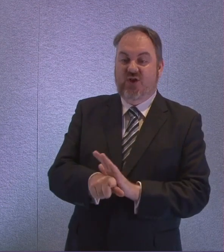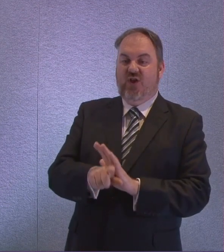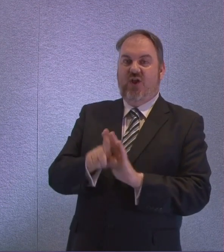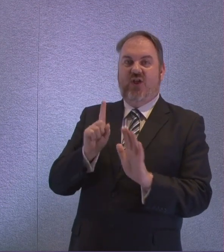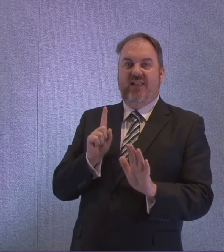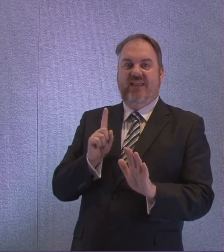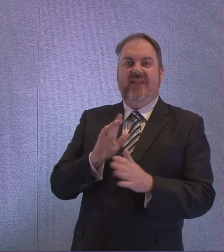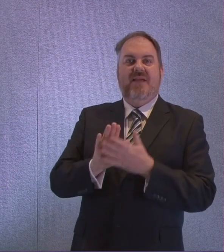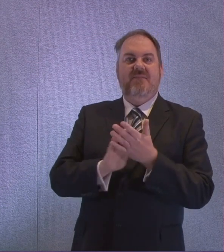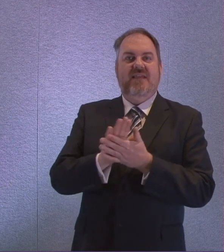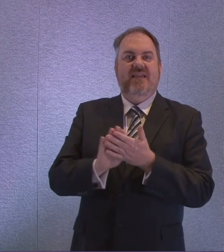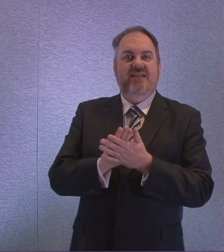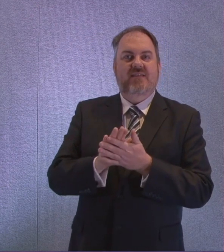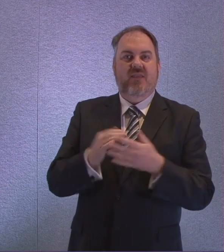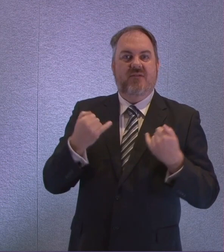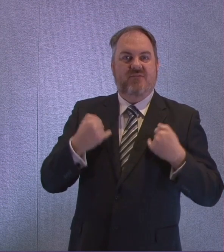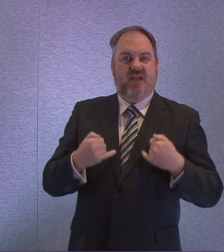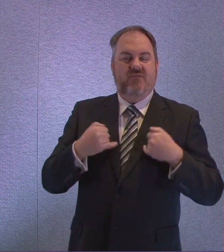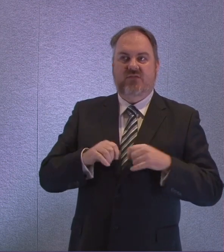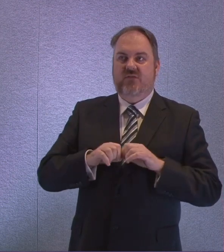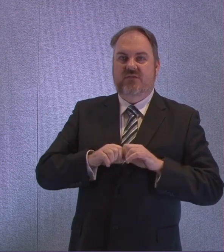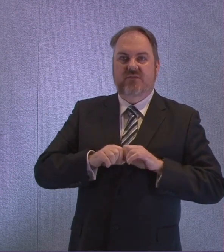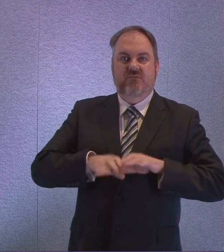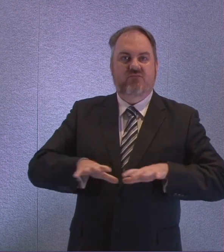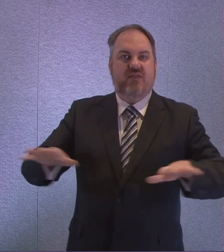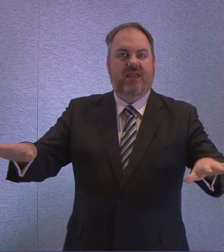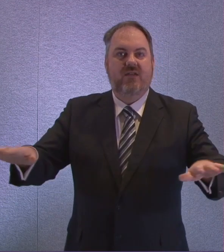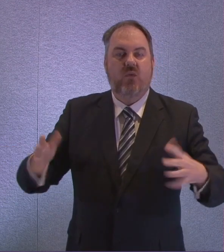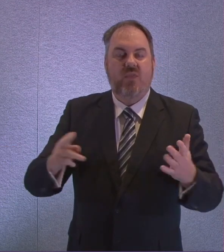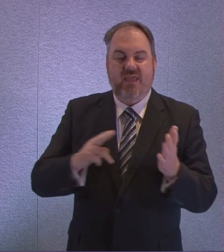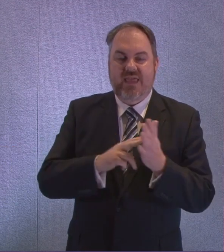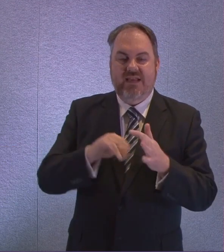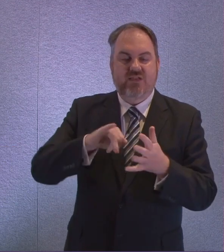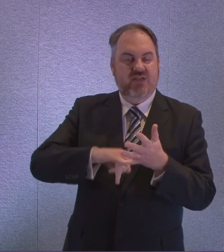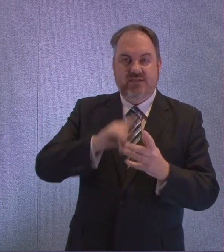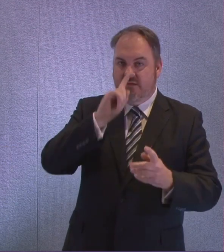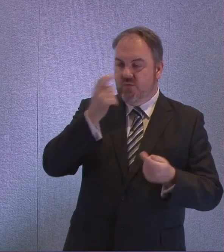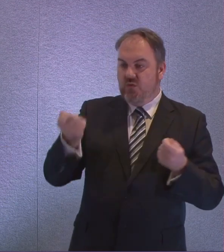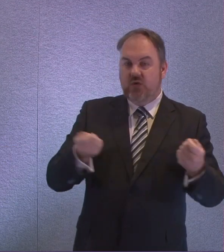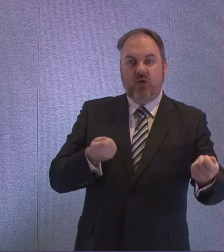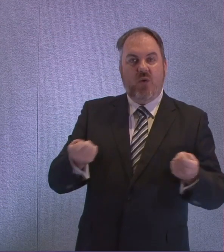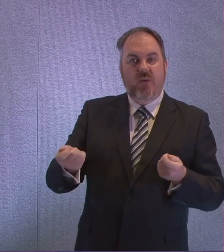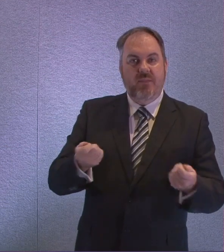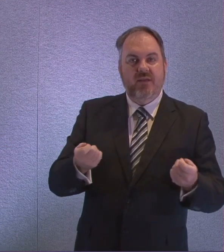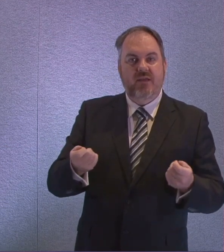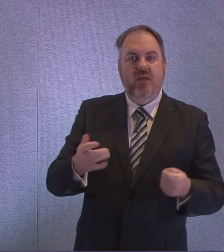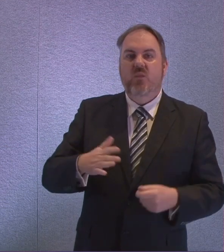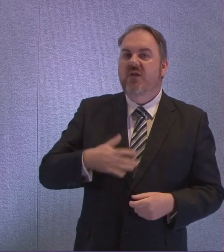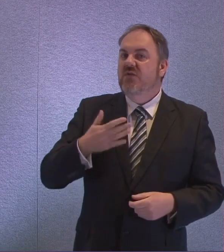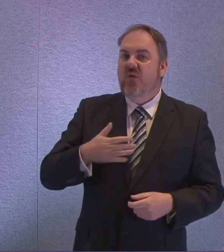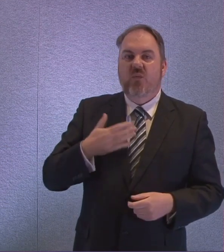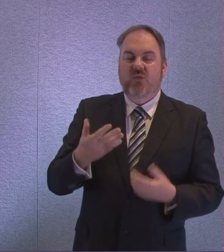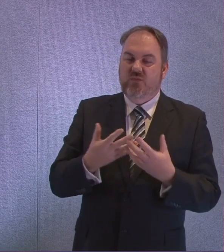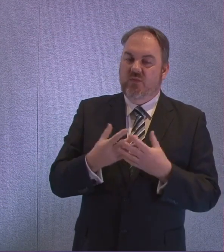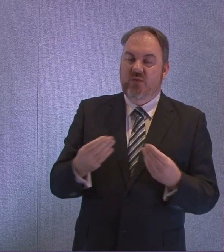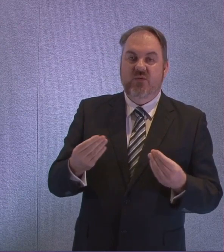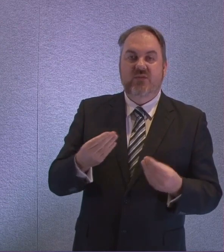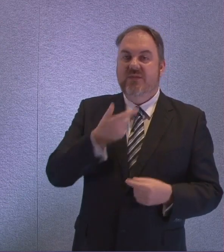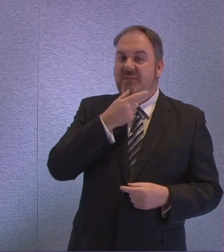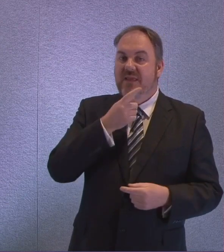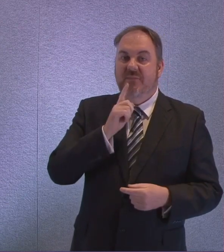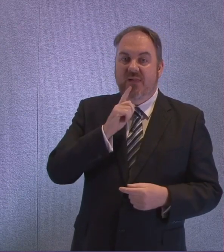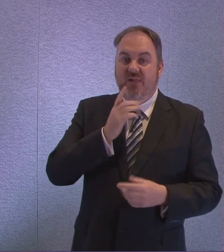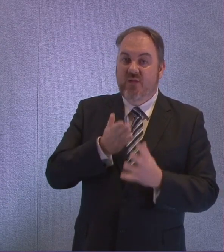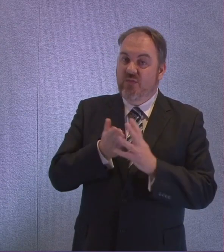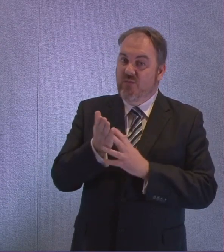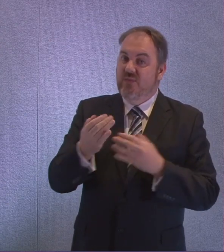see the virus spiral out of control, see our NHS potentially overwhelmed, and see more lives lost. So it's right and proper that we